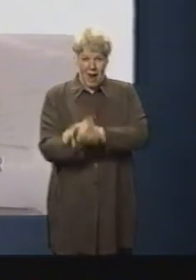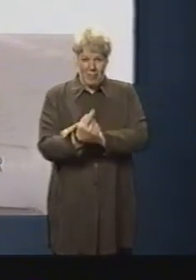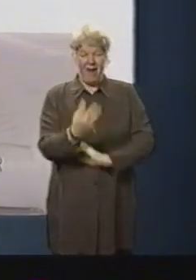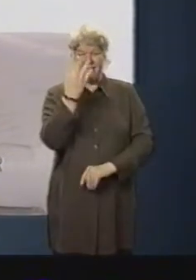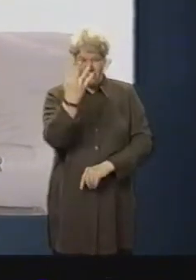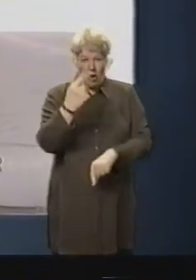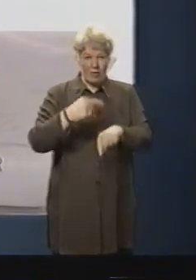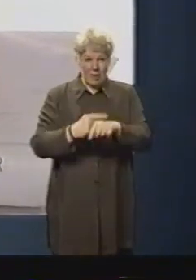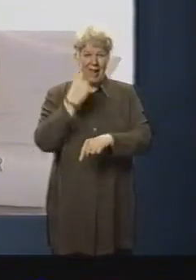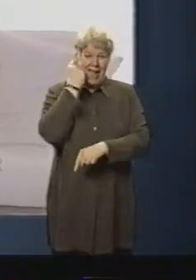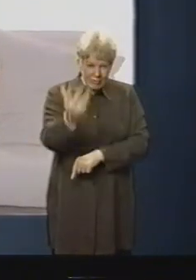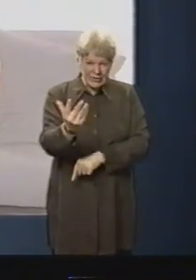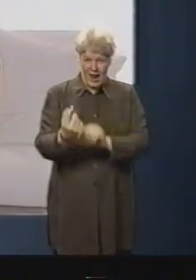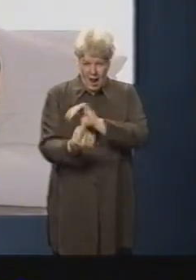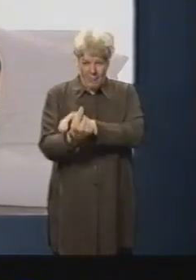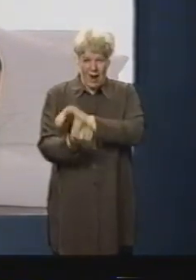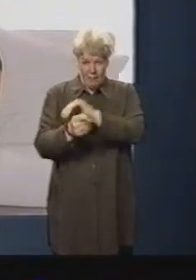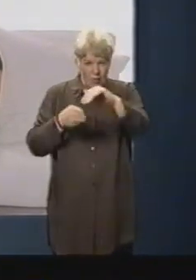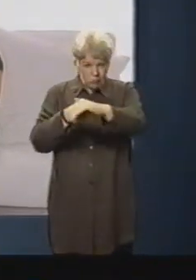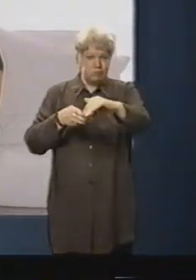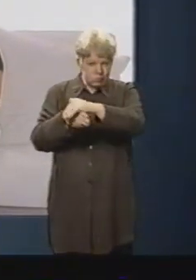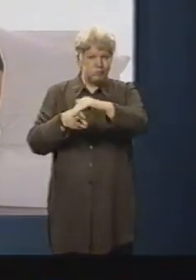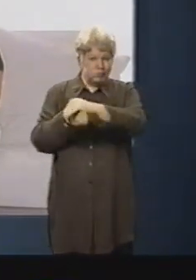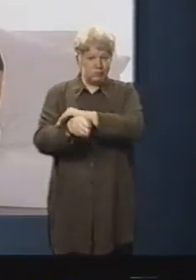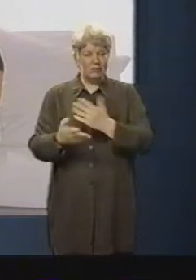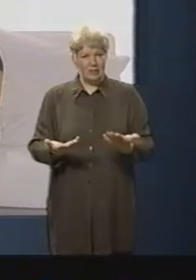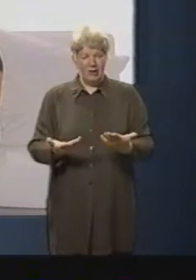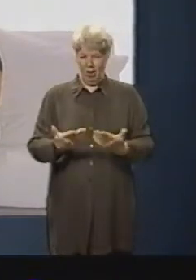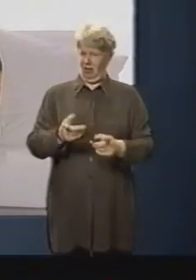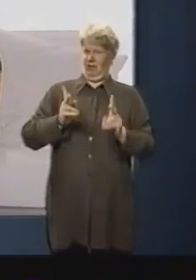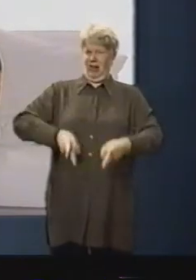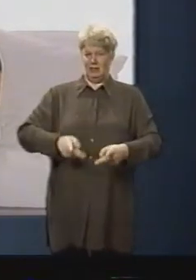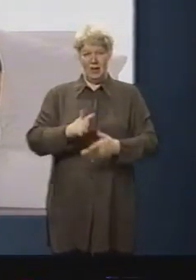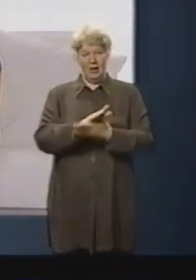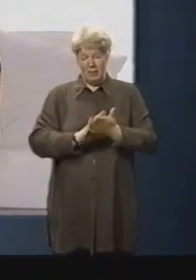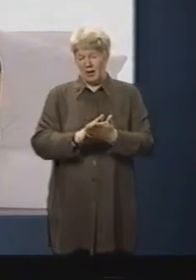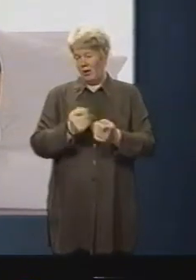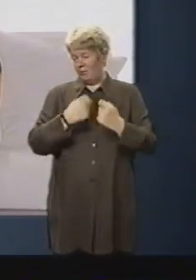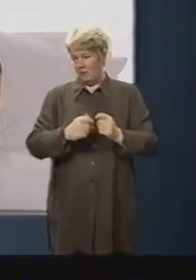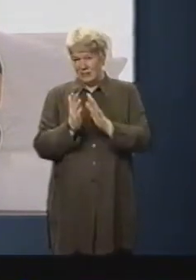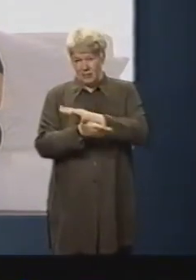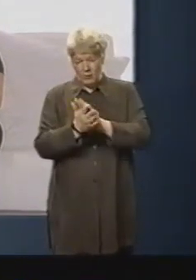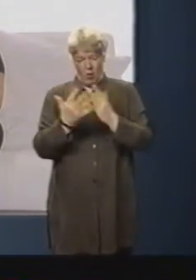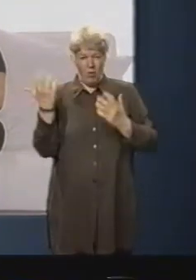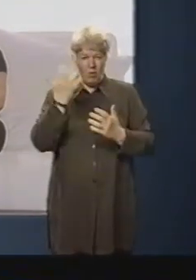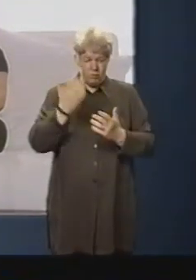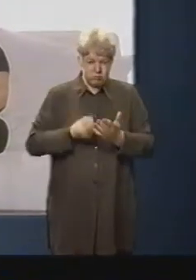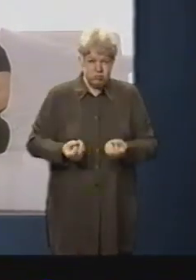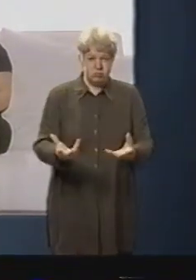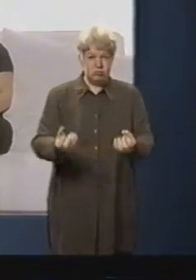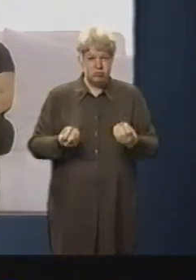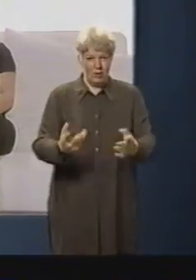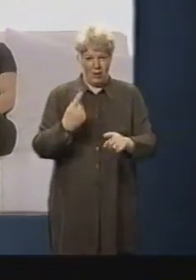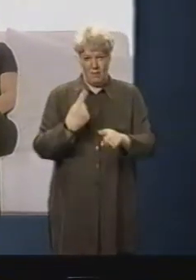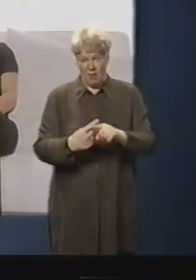four times every day. A frightening statistic and it adds up to millions of pounds worth of damage every year and the